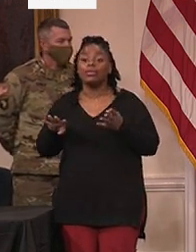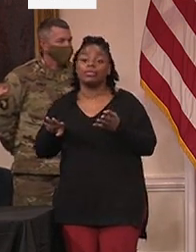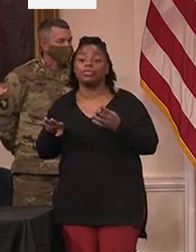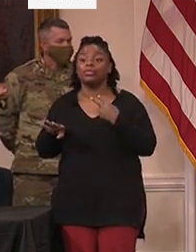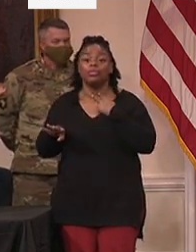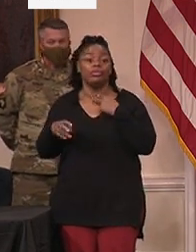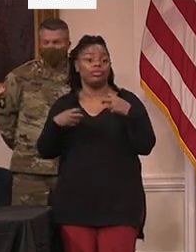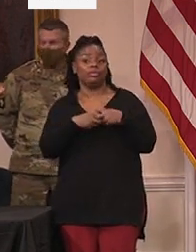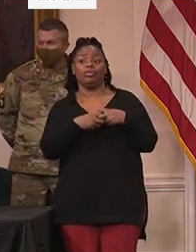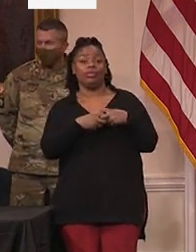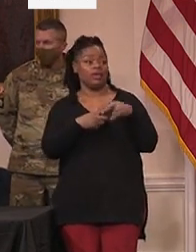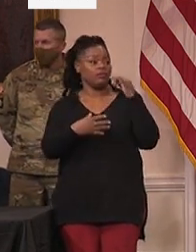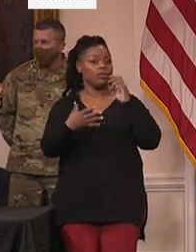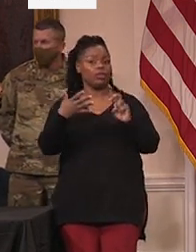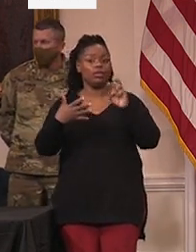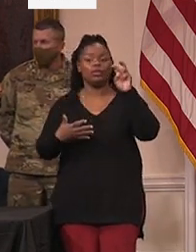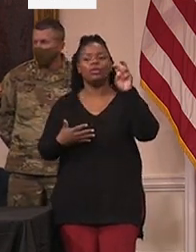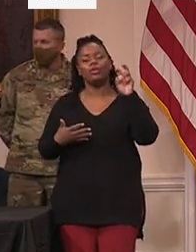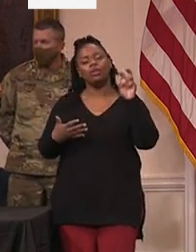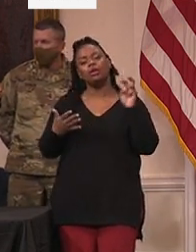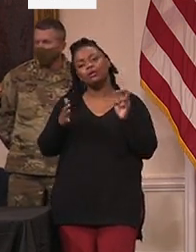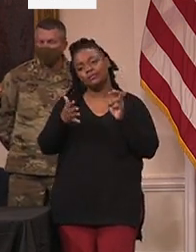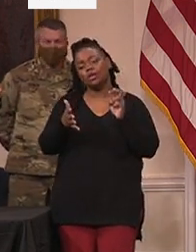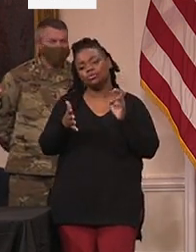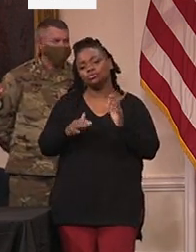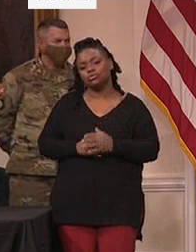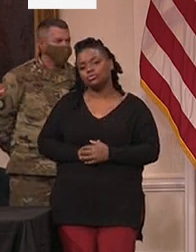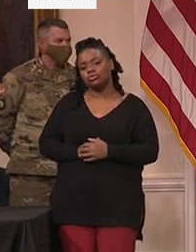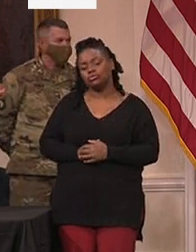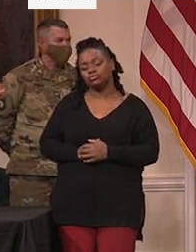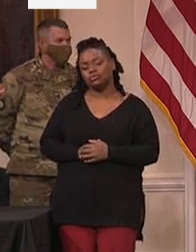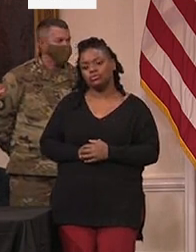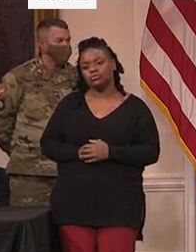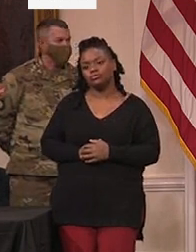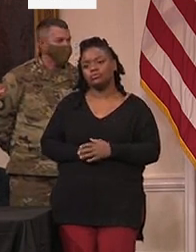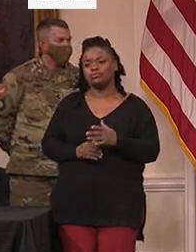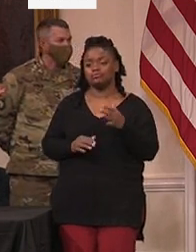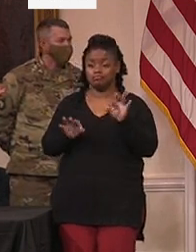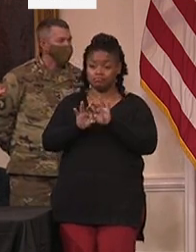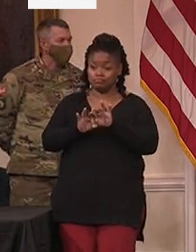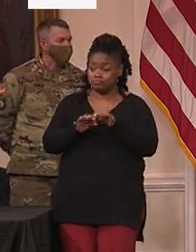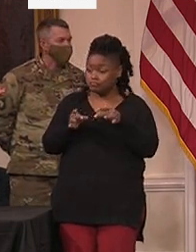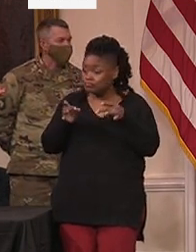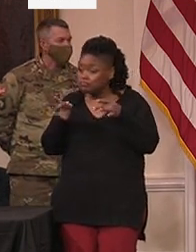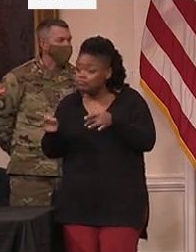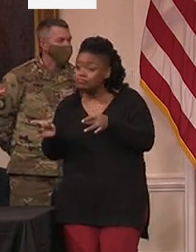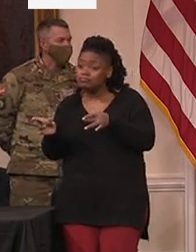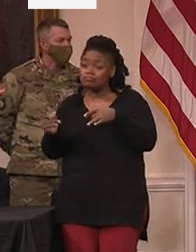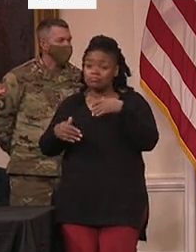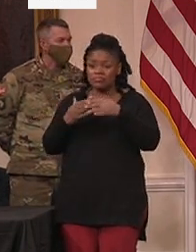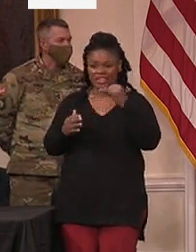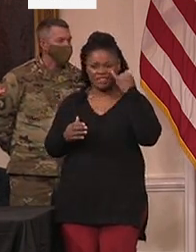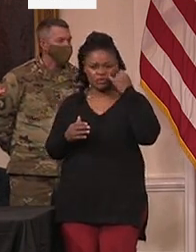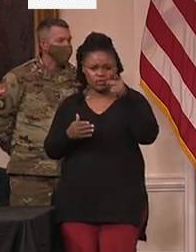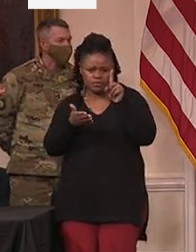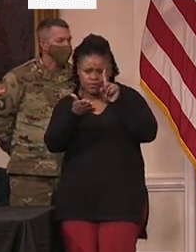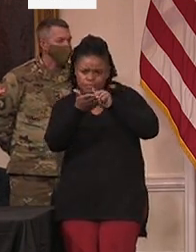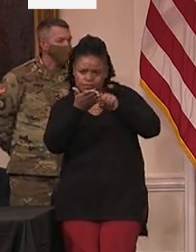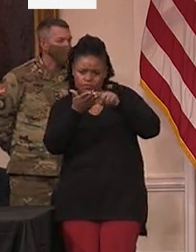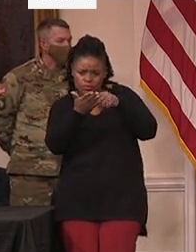that our vaccinators and our providers have to put in place and add to verify the